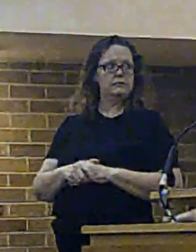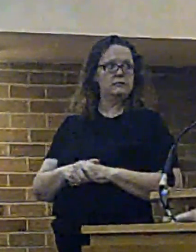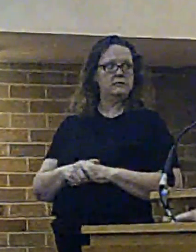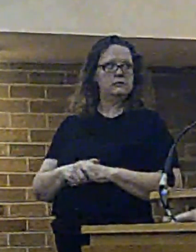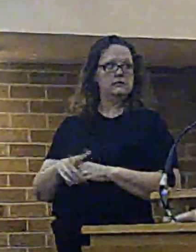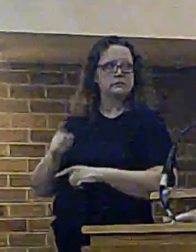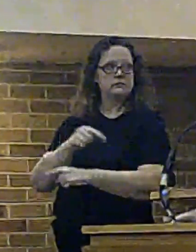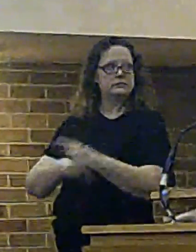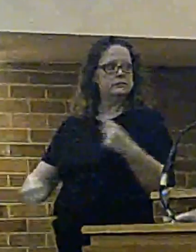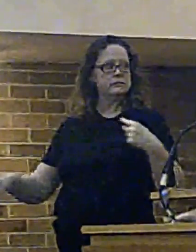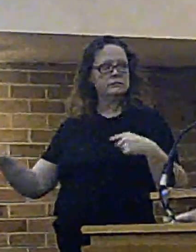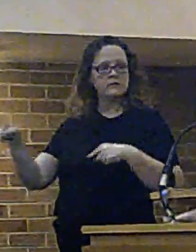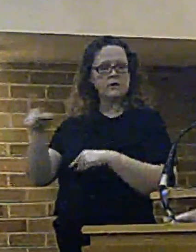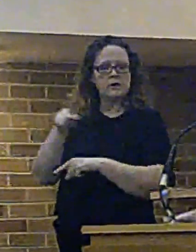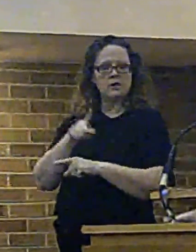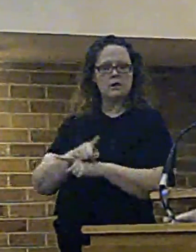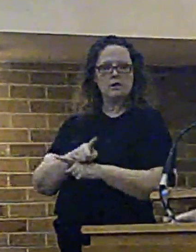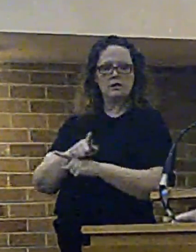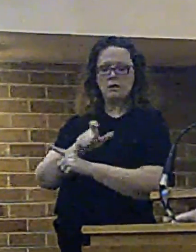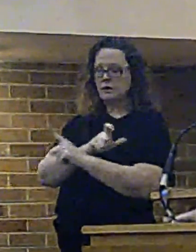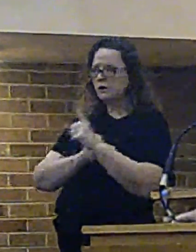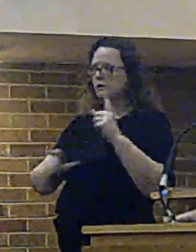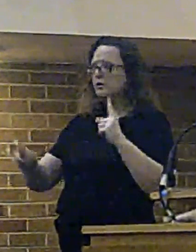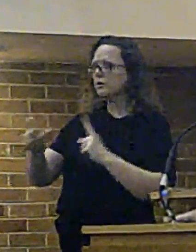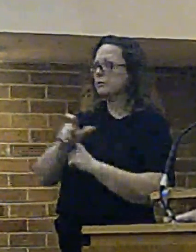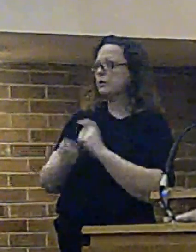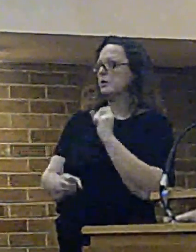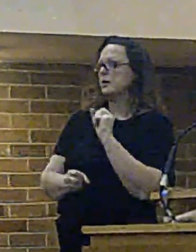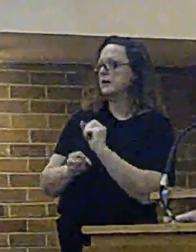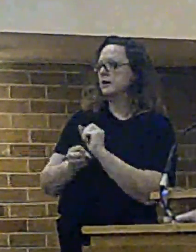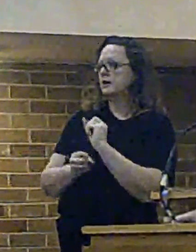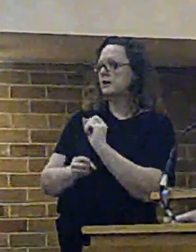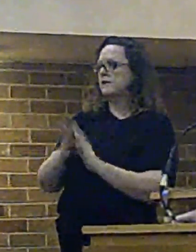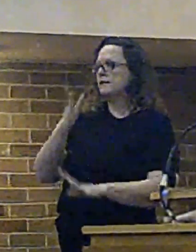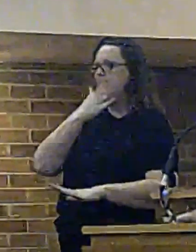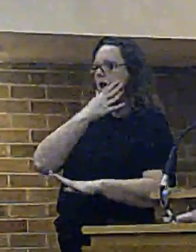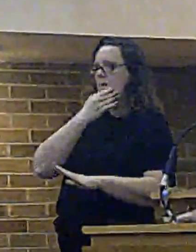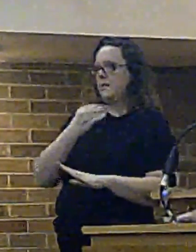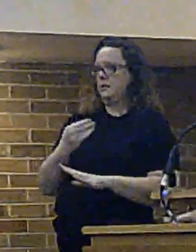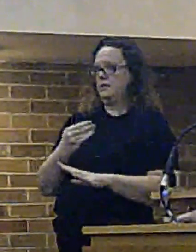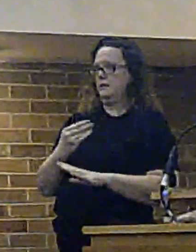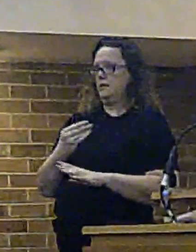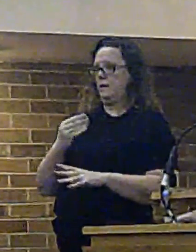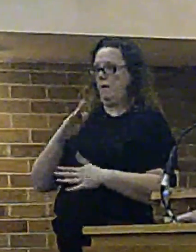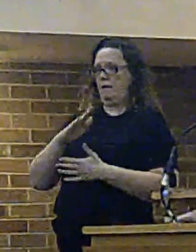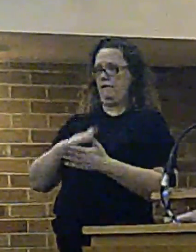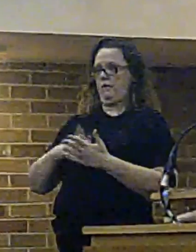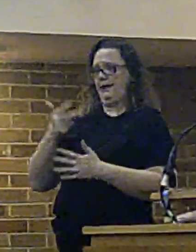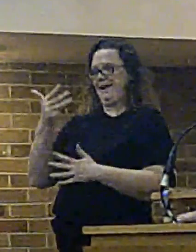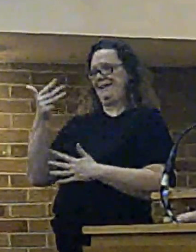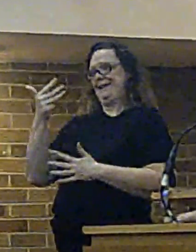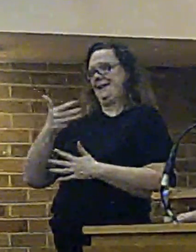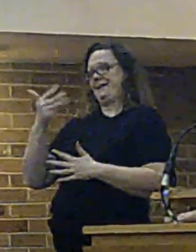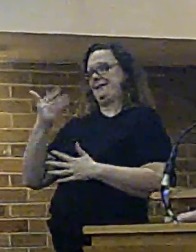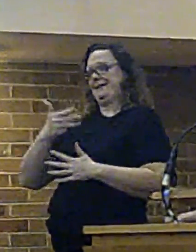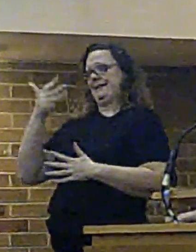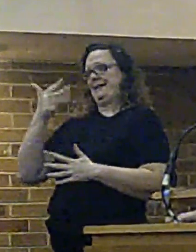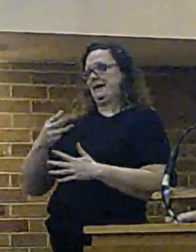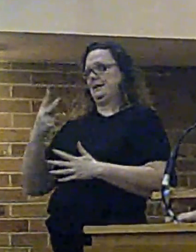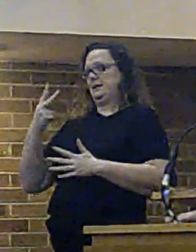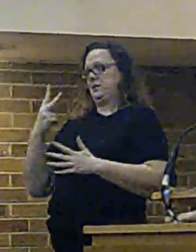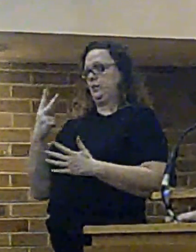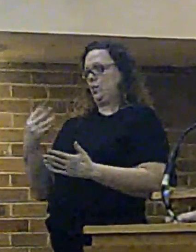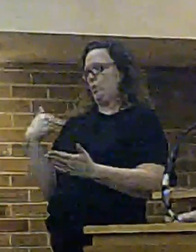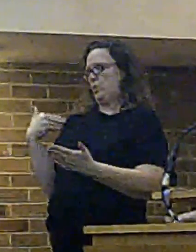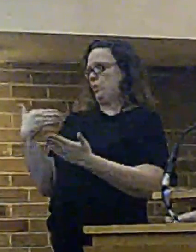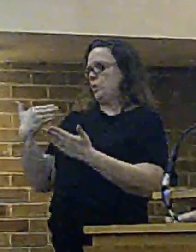we have not had community retained firefighters since 1992 in the true sense Rainford over